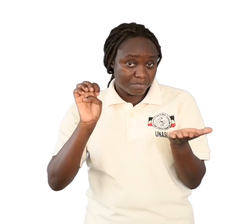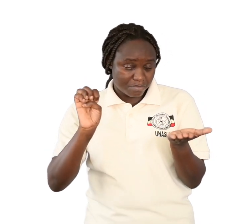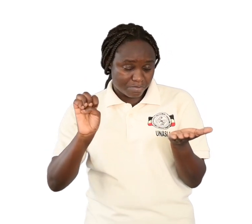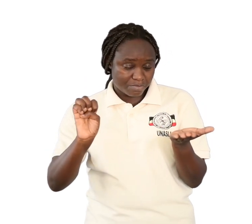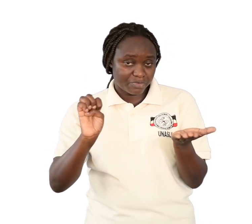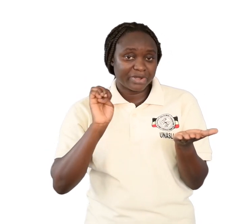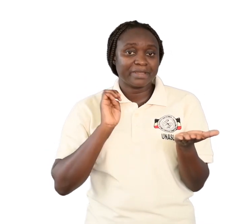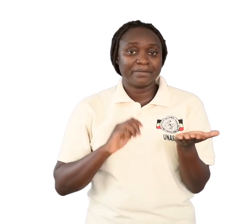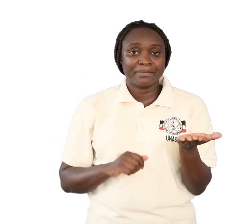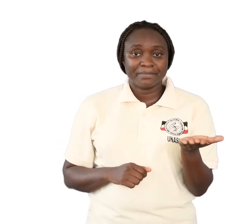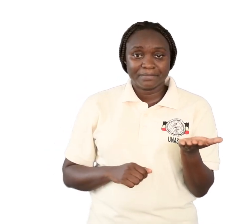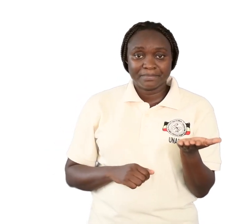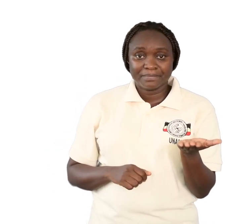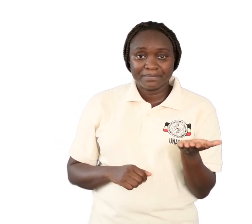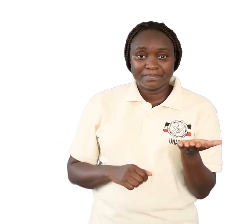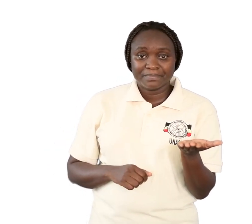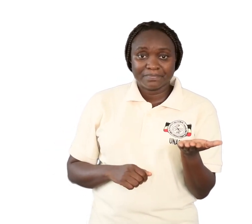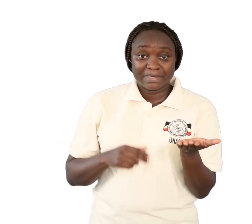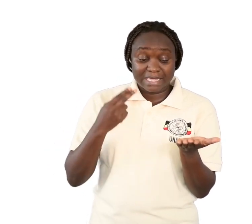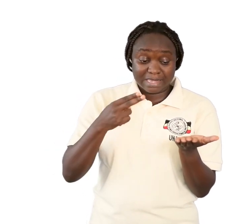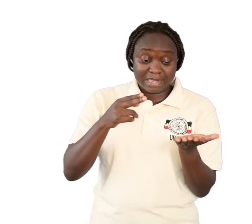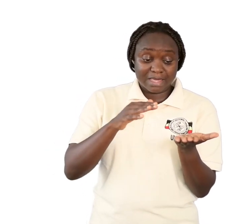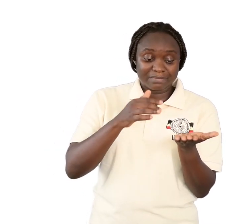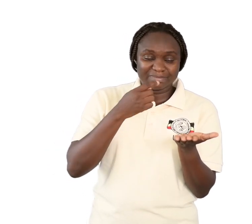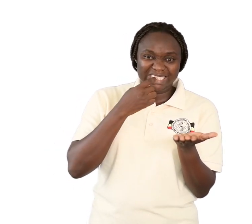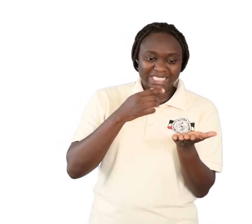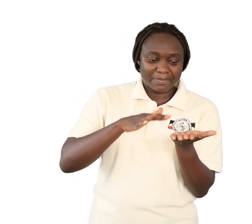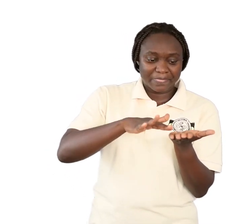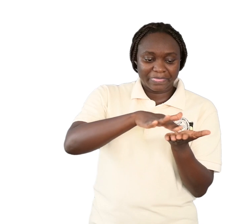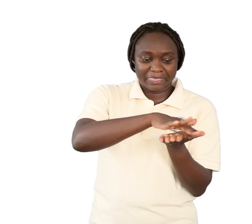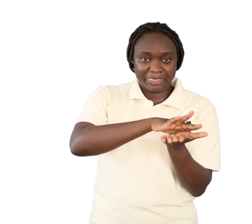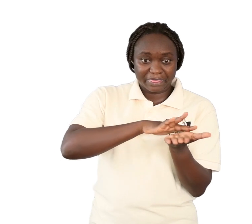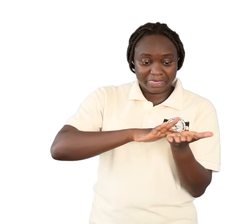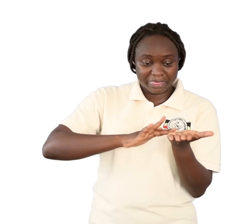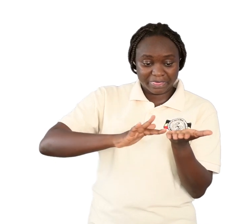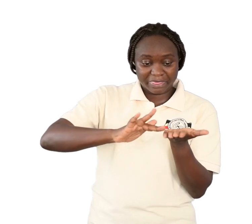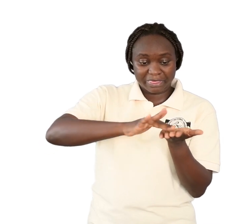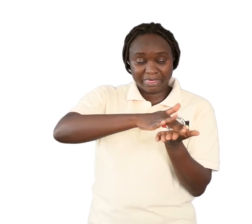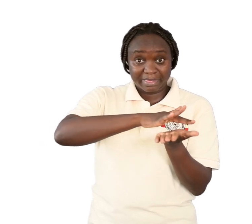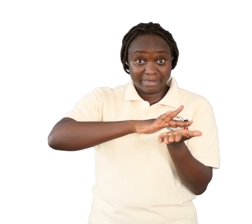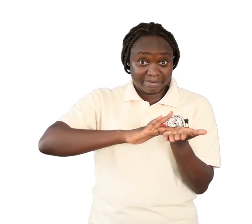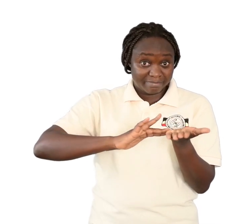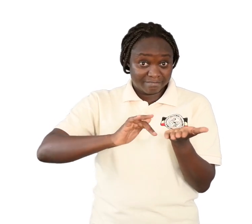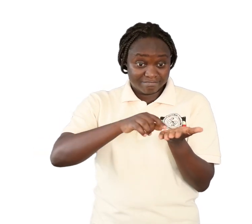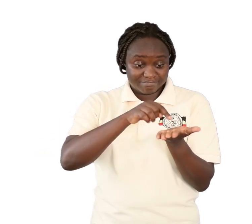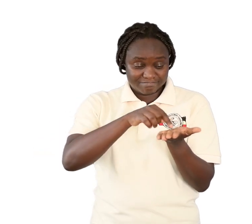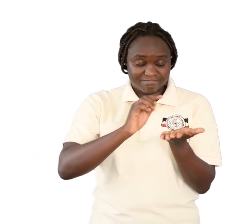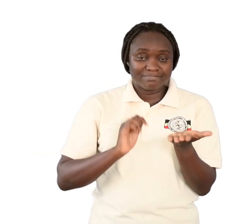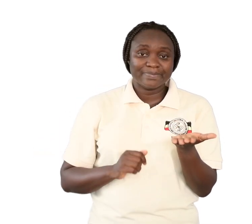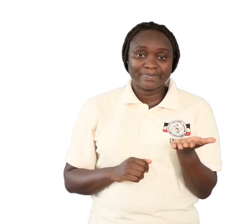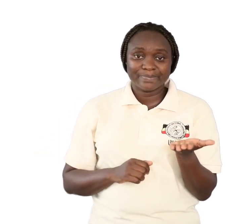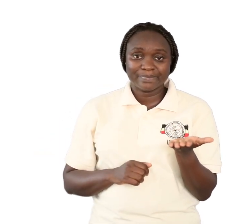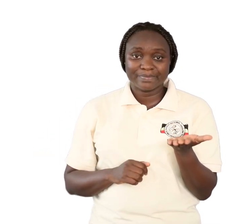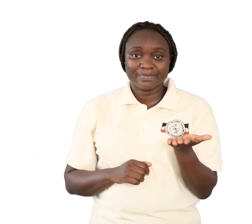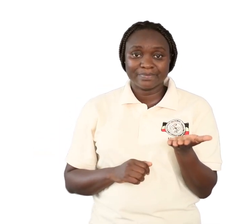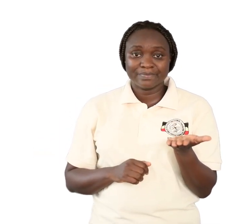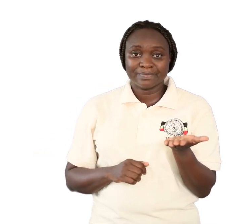cell membrane. The cell membrane surrounds the cytoplasm.